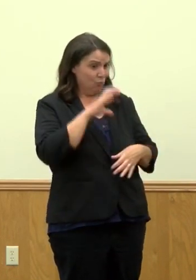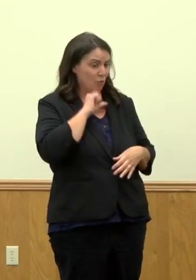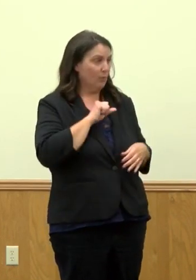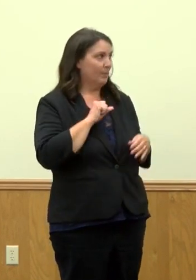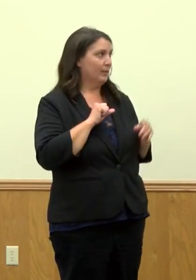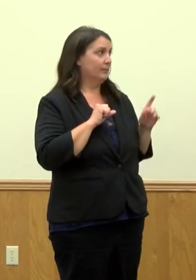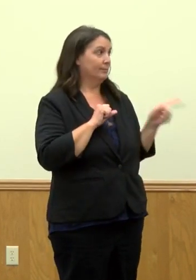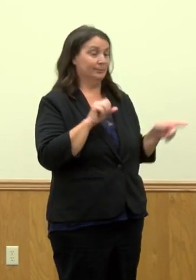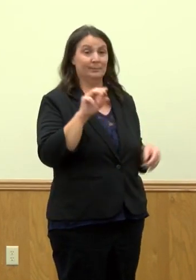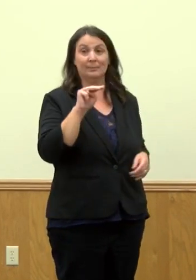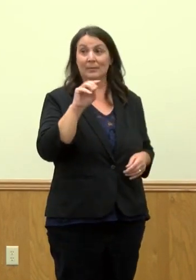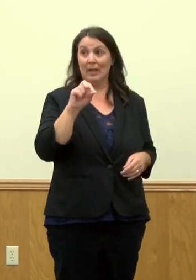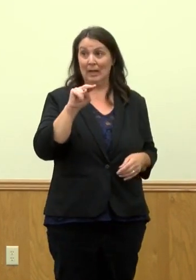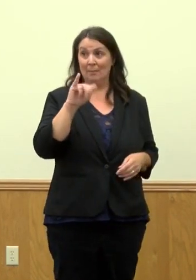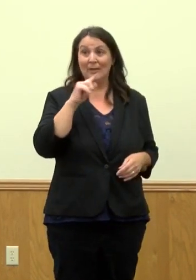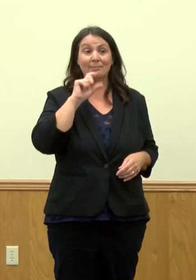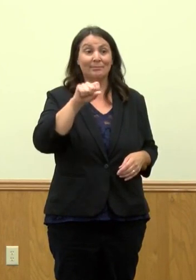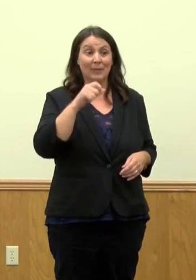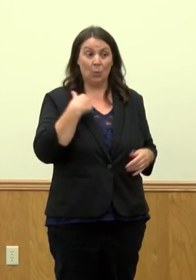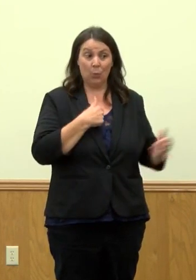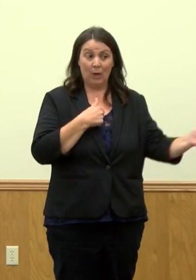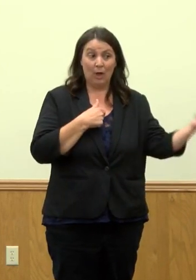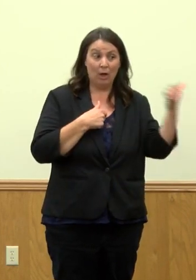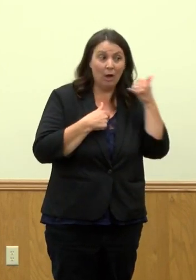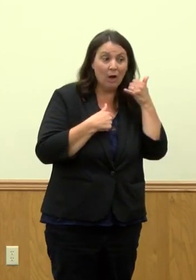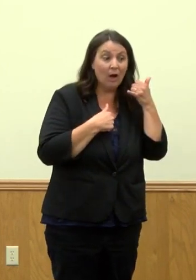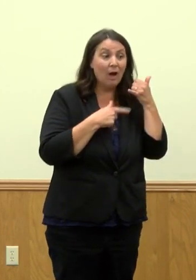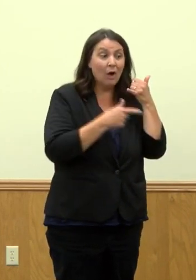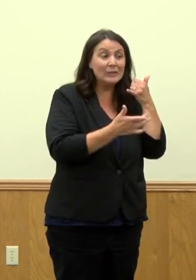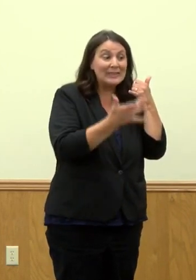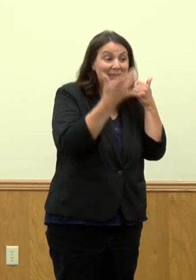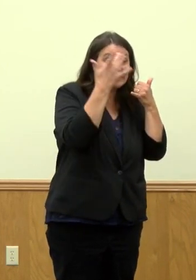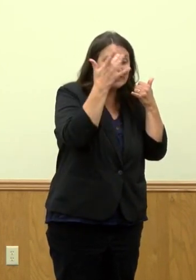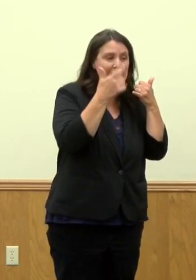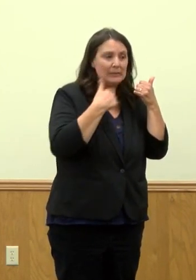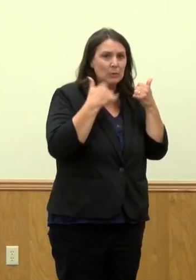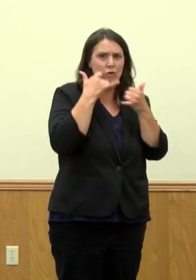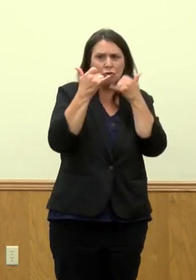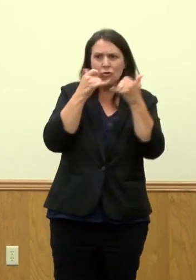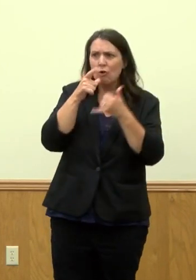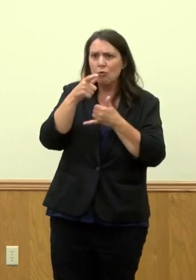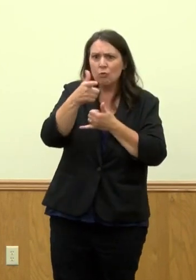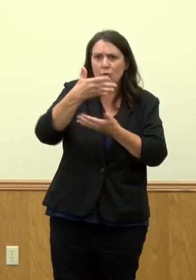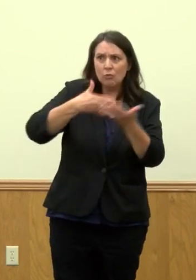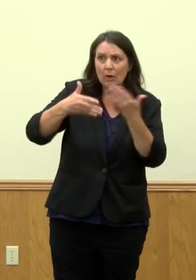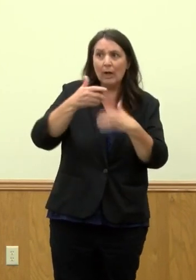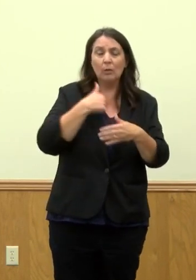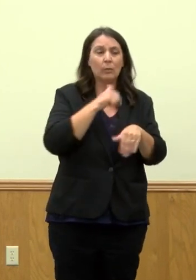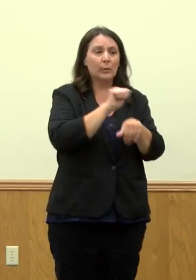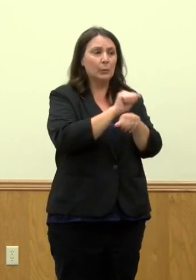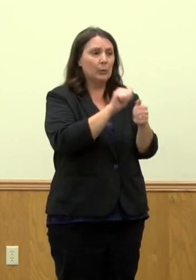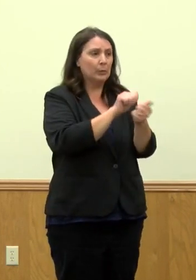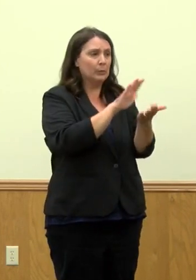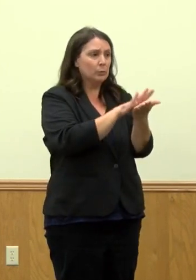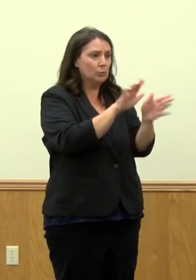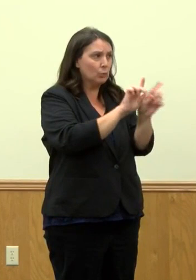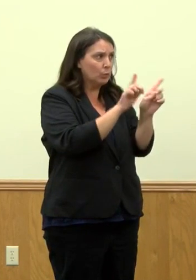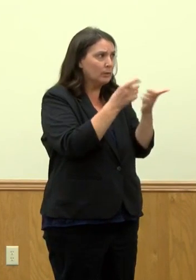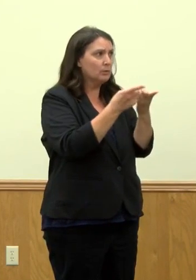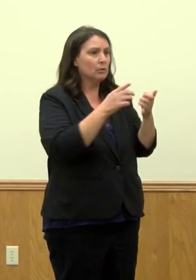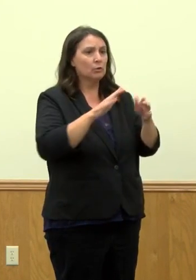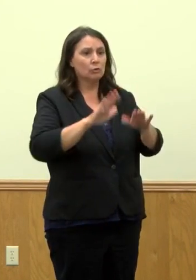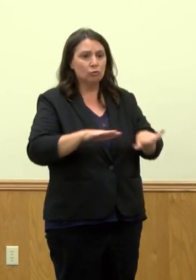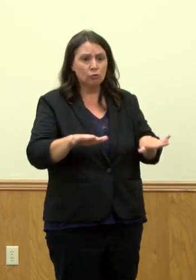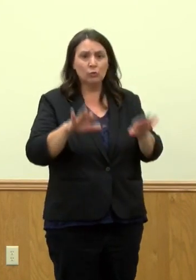contact tracing continues to go. Our staff continues to work with school districts, families, and children to really get an